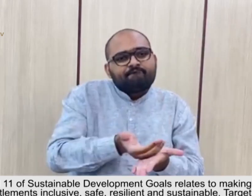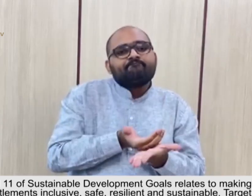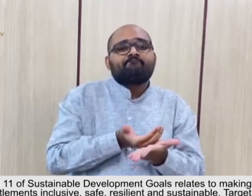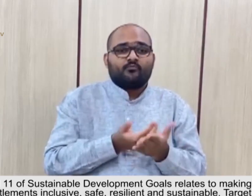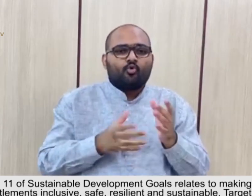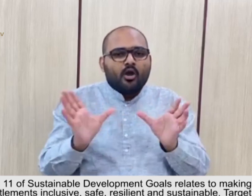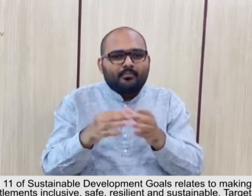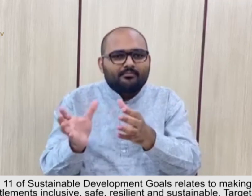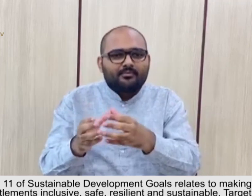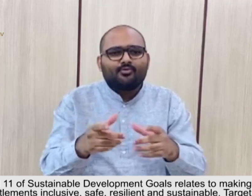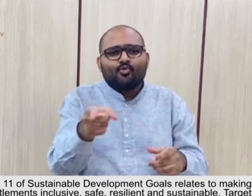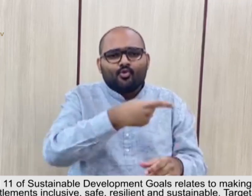sustainable. 10 Sustainable Development